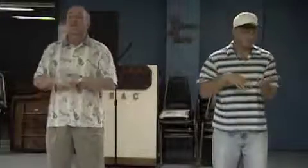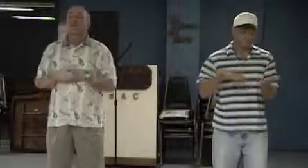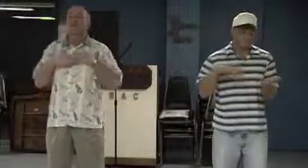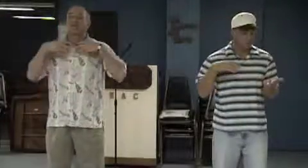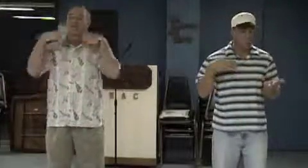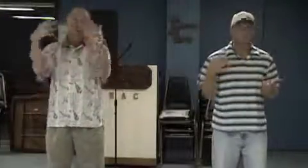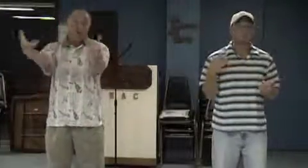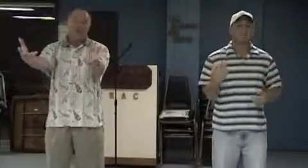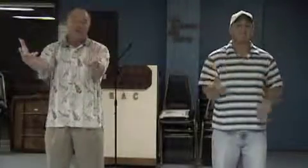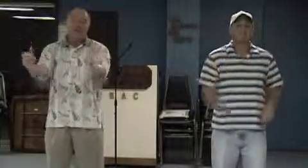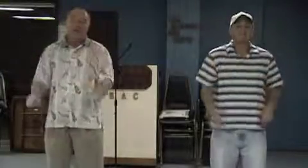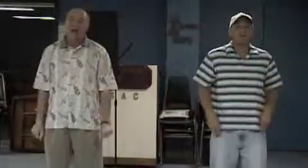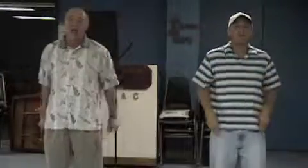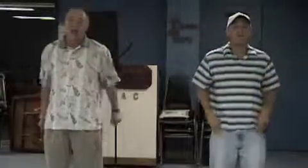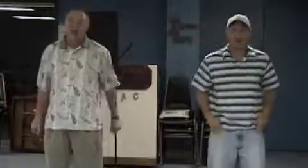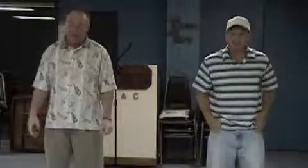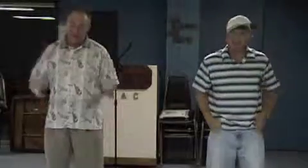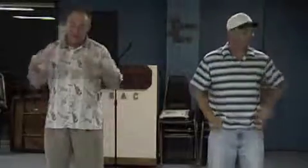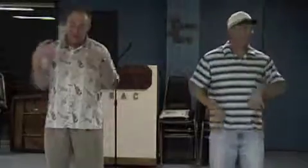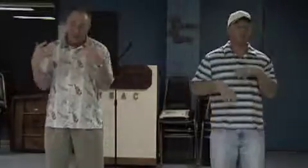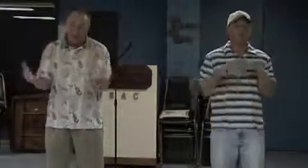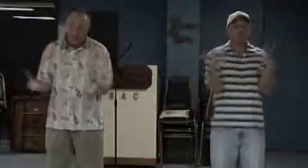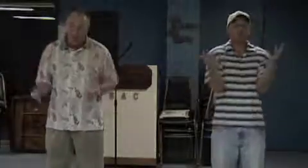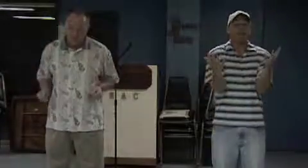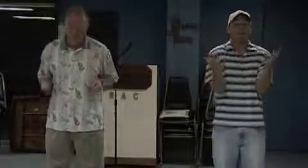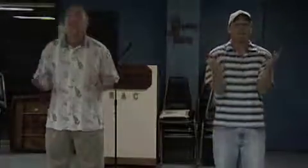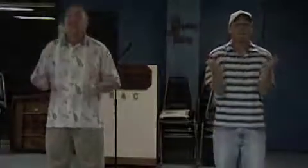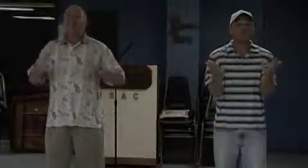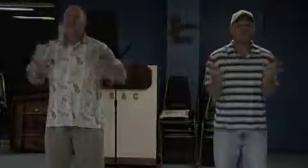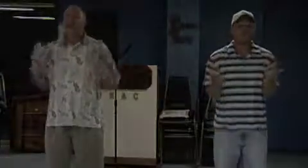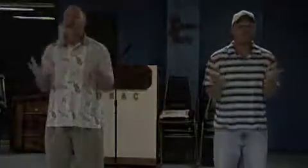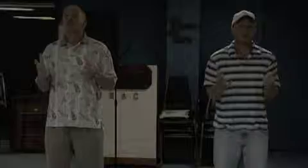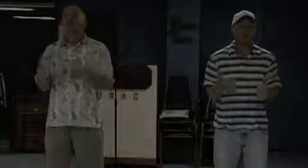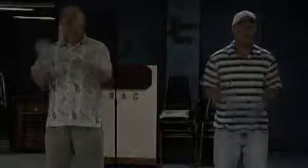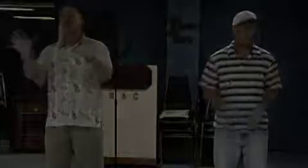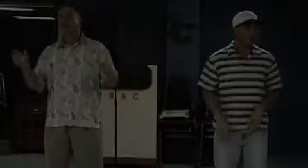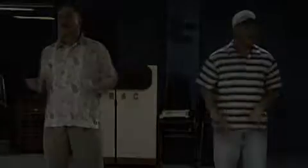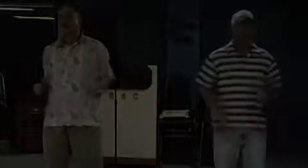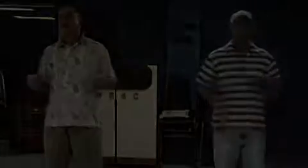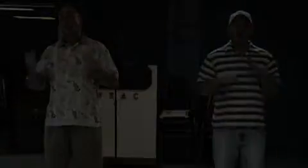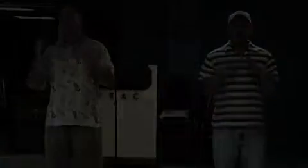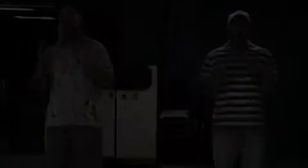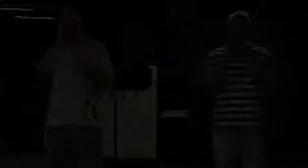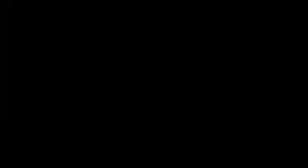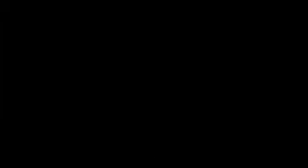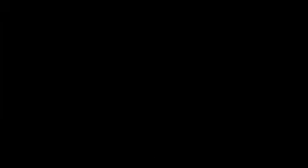because the shirts that they have in this type of style of the marbles these marbles anywhere you want to I'm going compare a stuff. to the bathing suit.